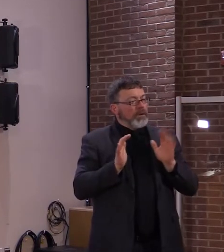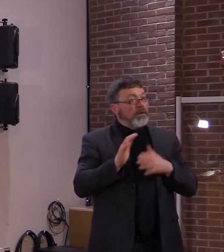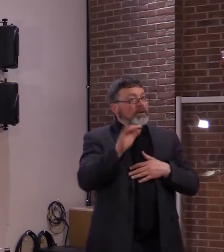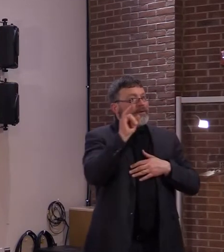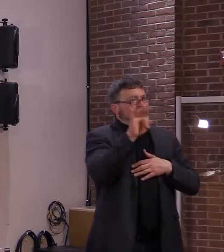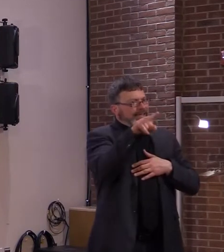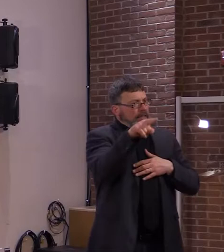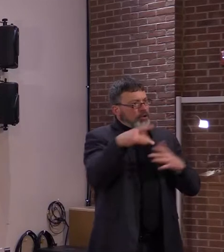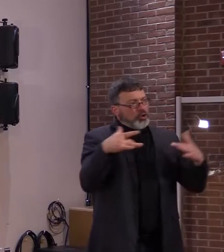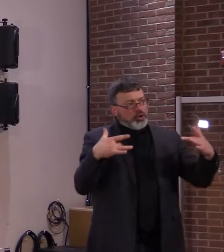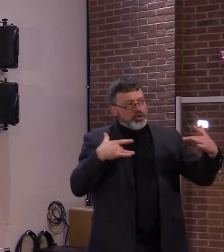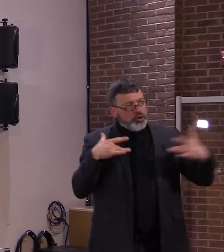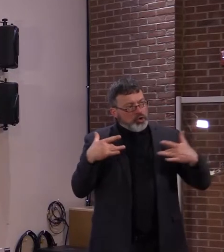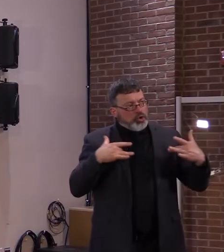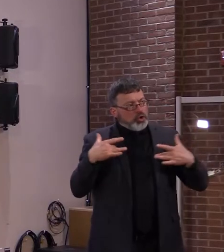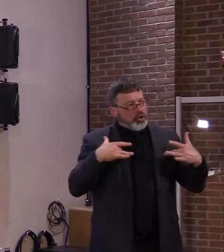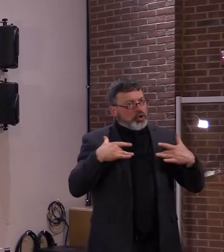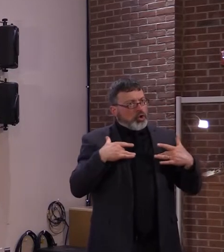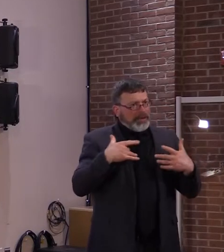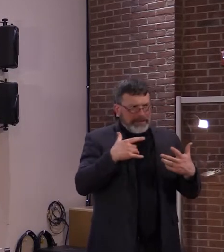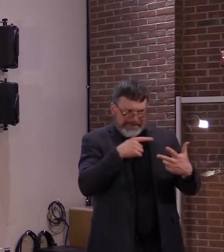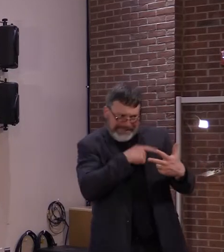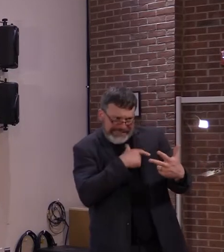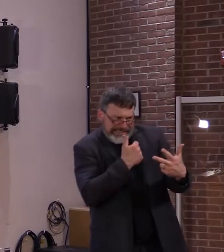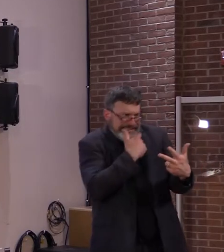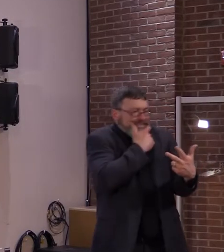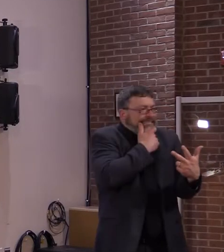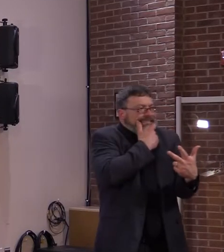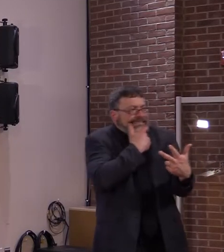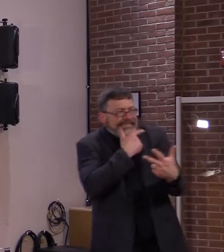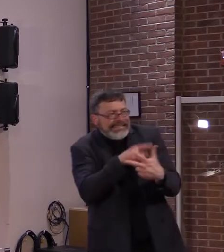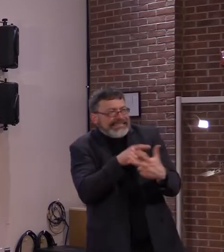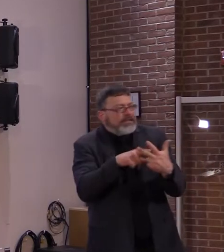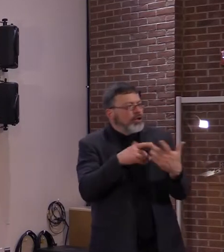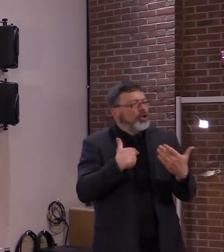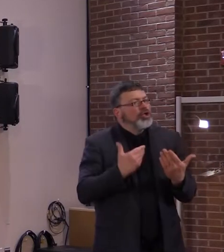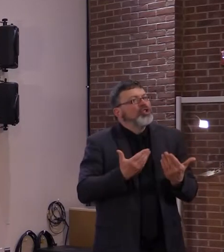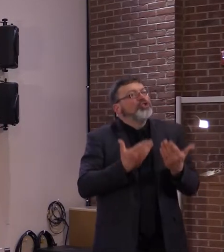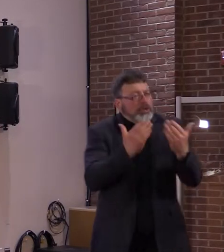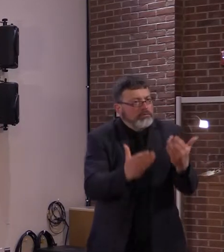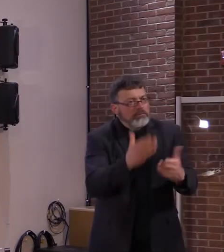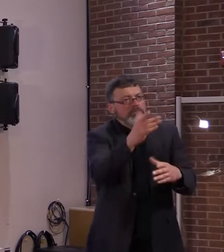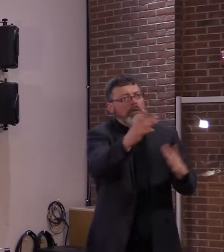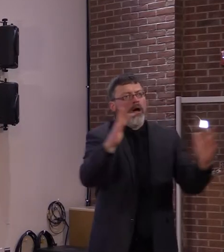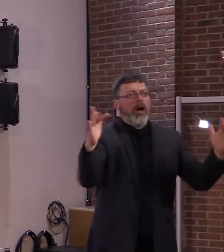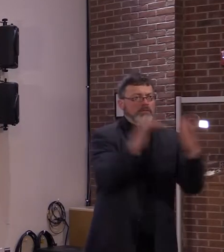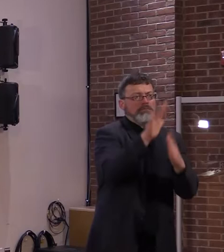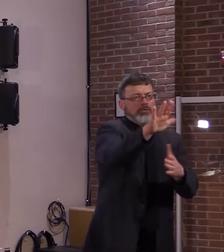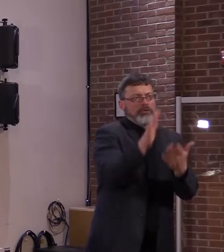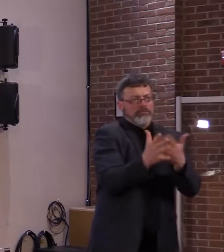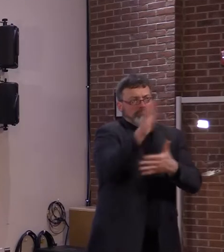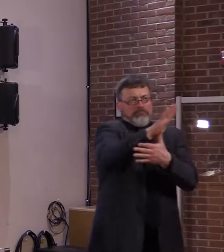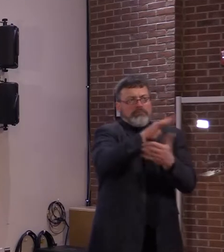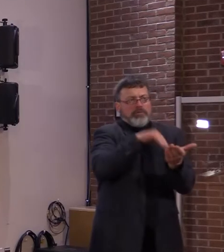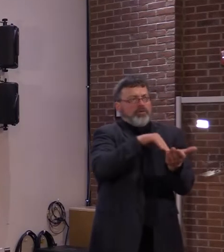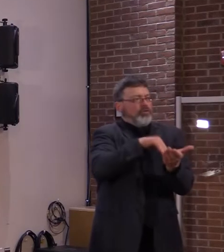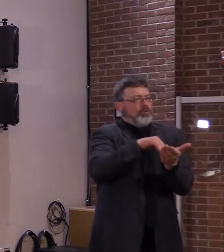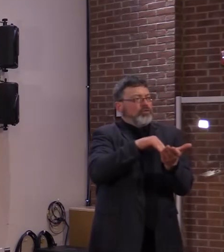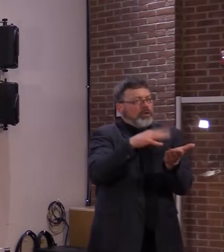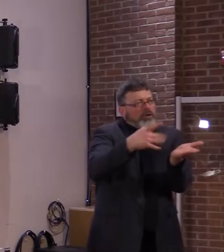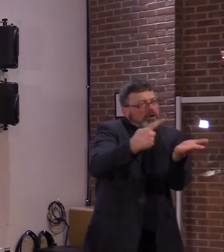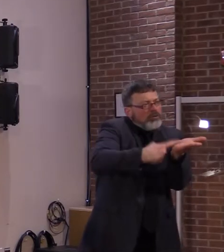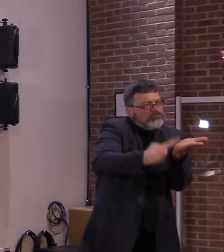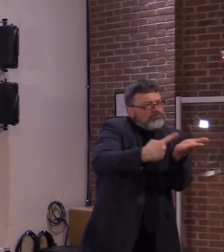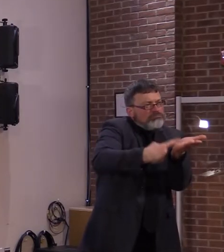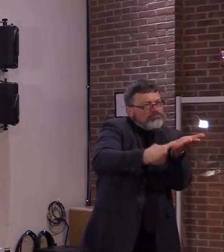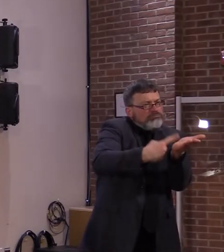choice for them to contact their health care provider. You deserve to get the answers you need from someone you trust and who knows